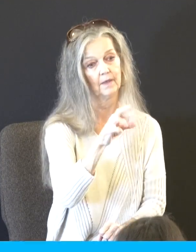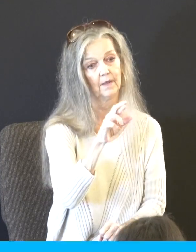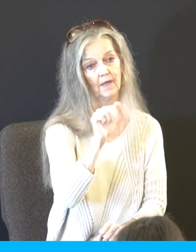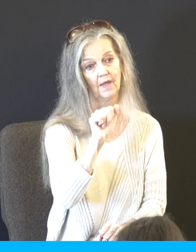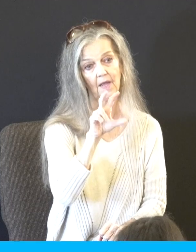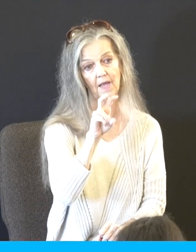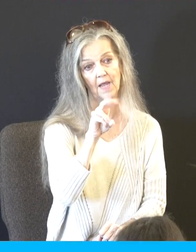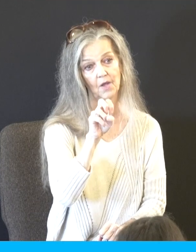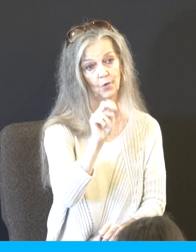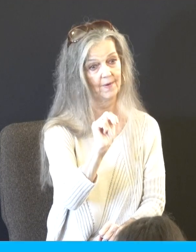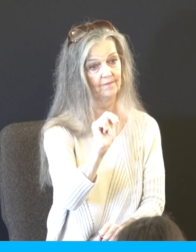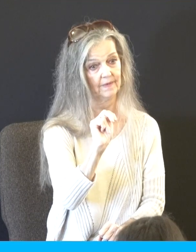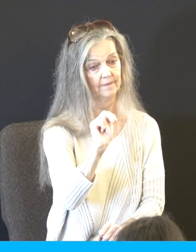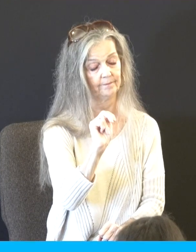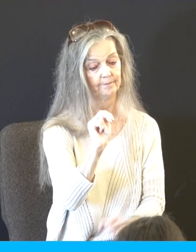here, just, what are they not to bow down to?